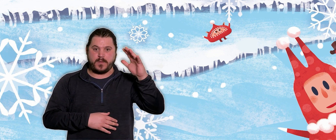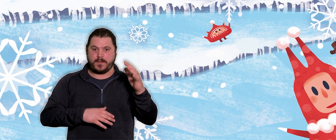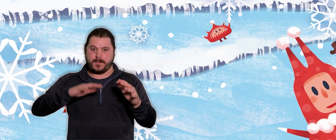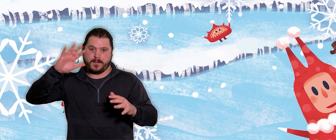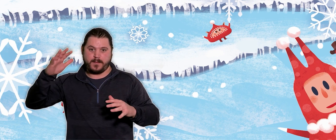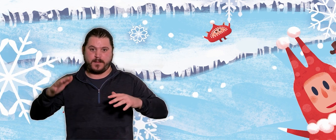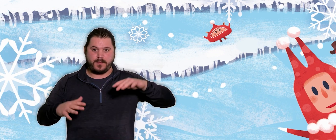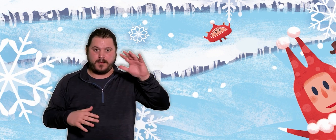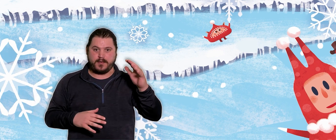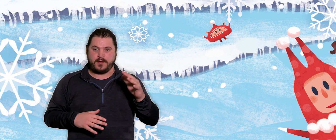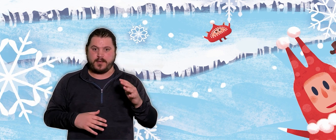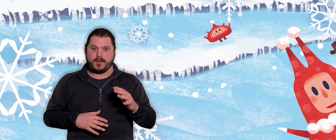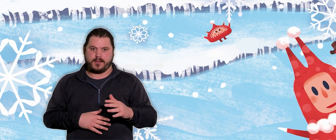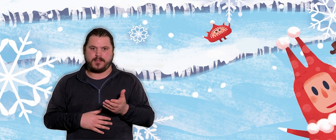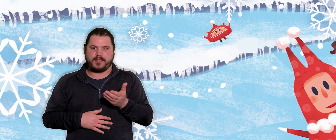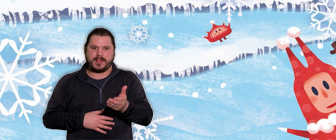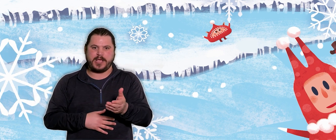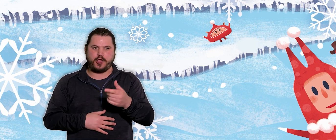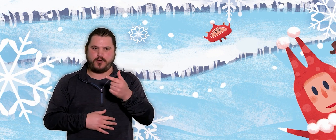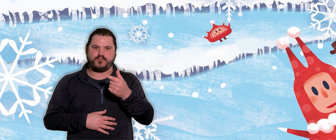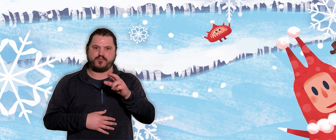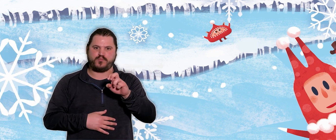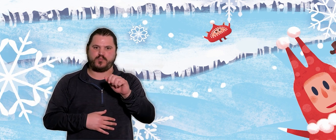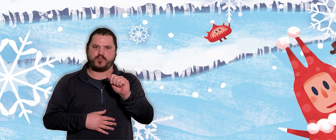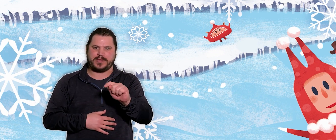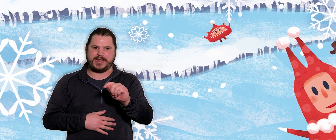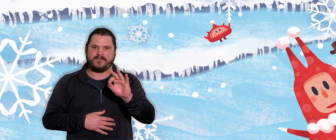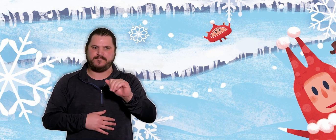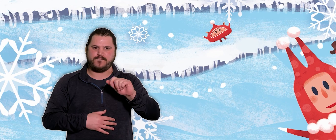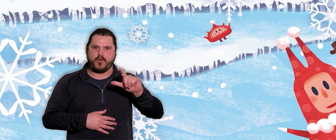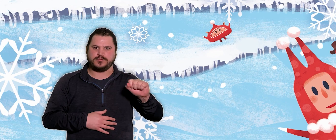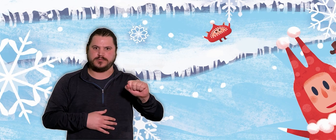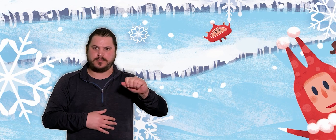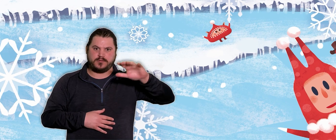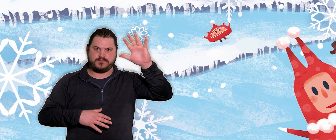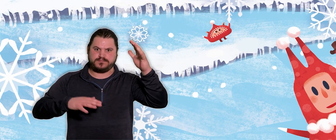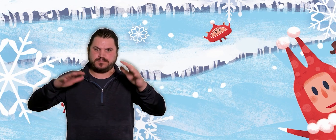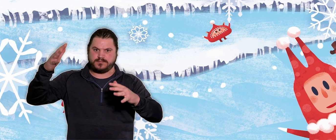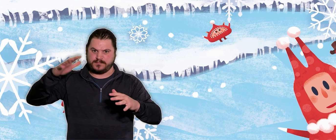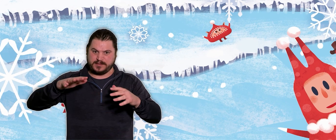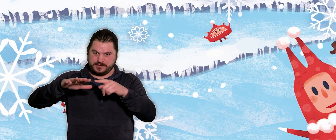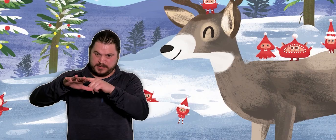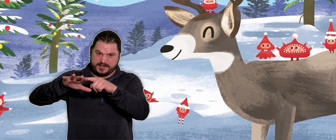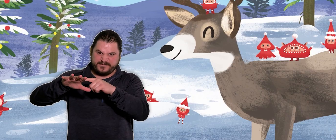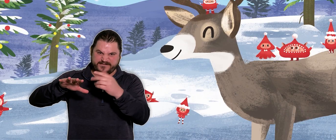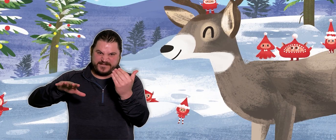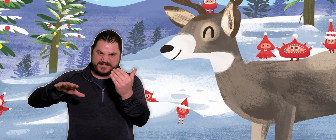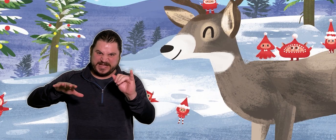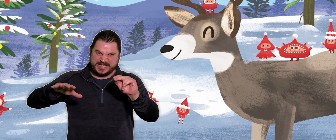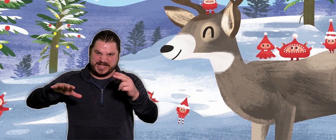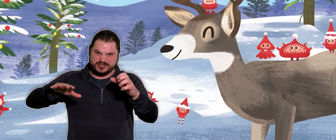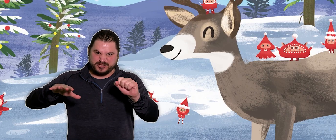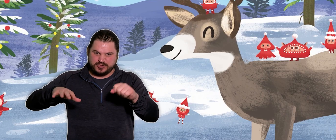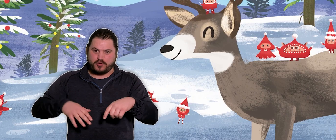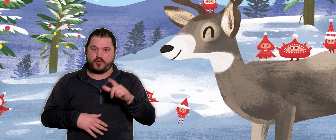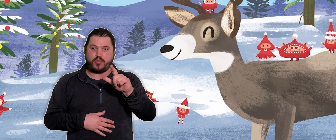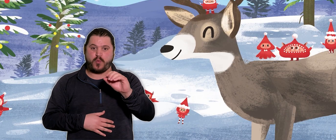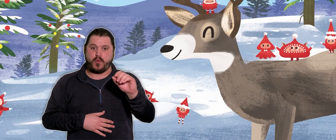holiday glitter as fifteen-inch snowflakes swirled round in a flitter. By Cop-Lolo Pass,